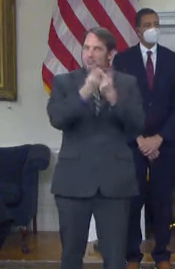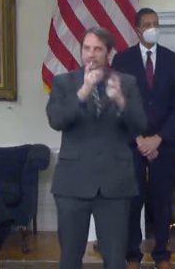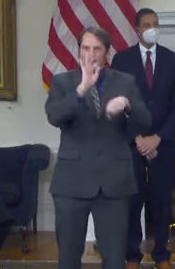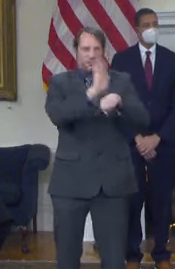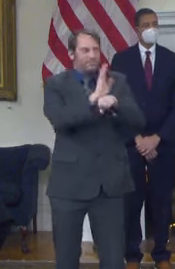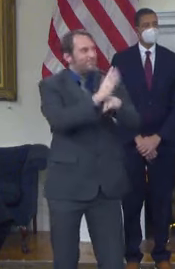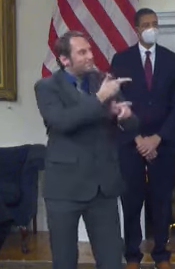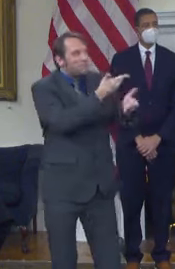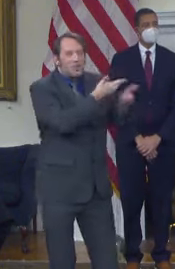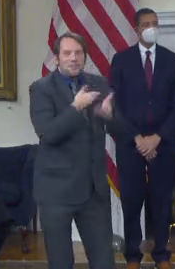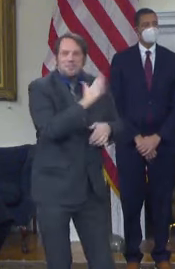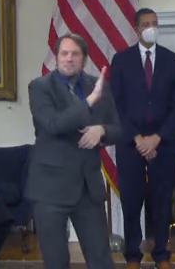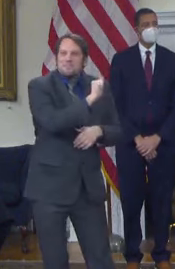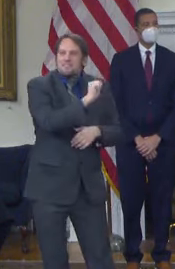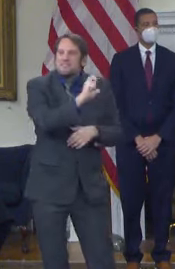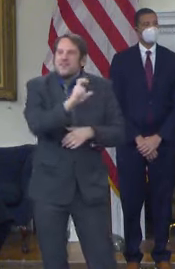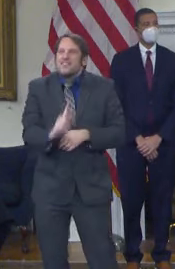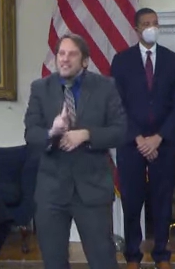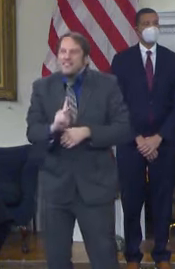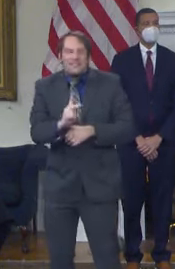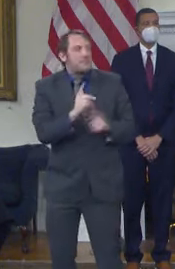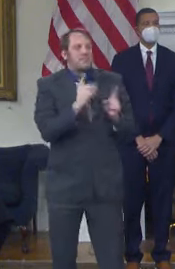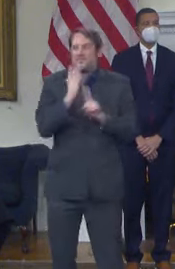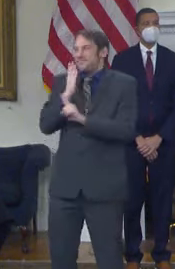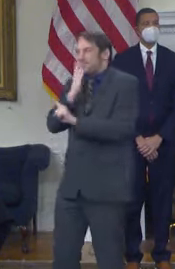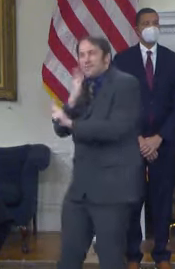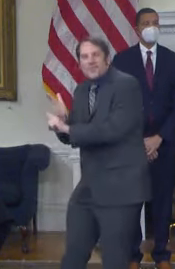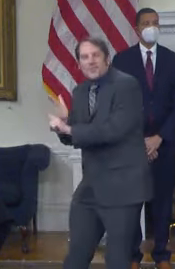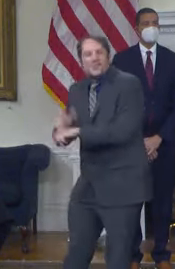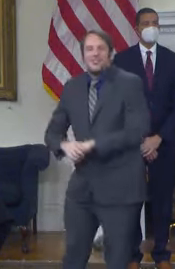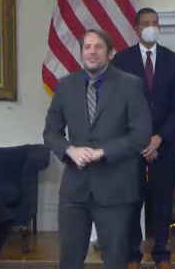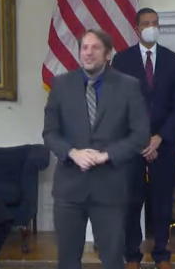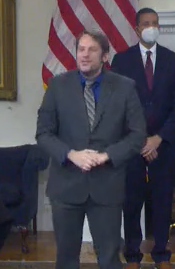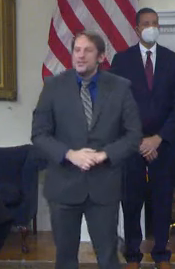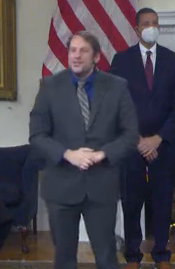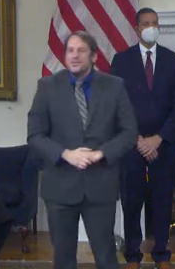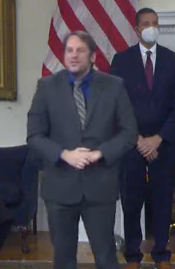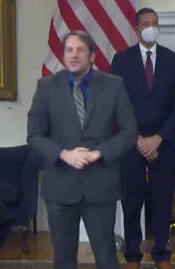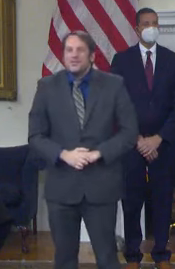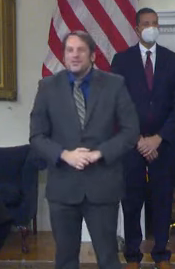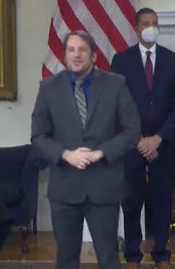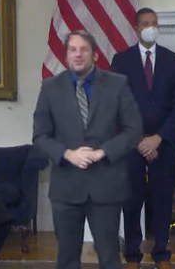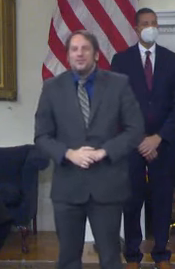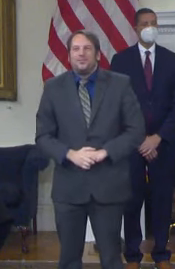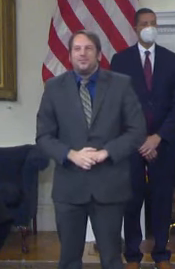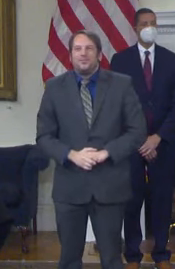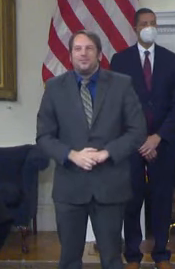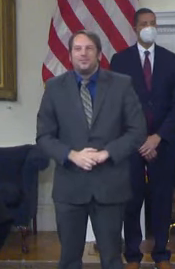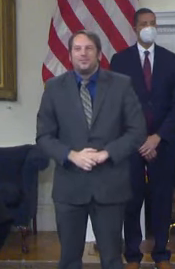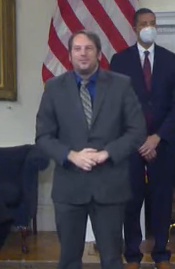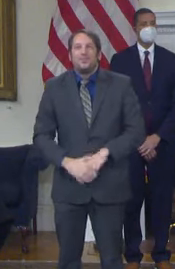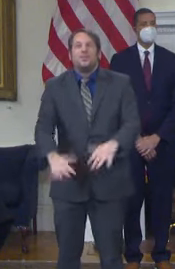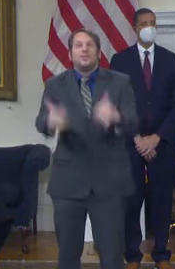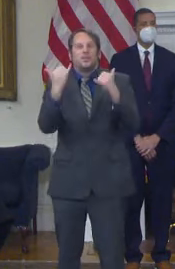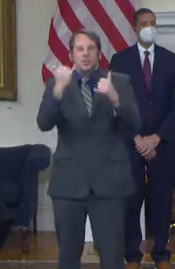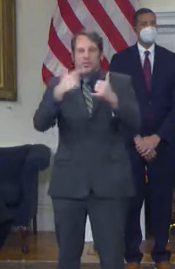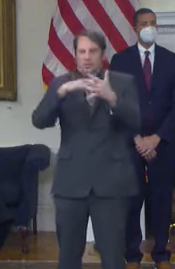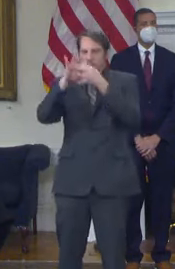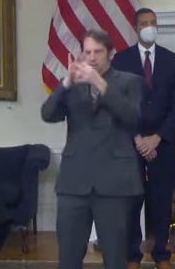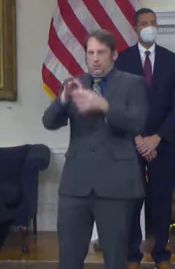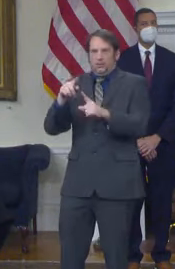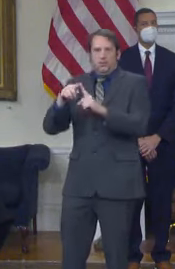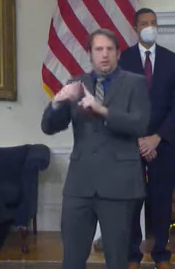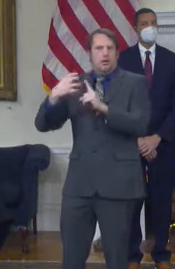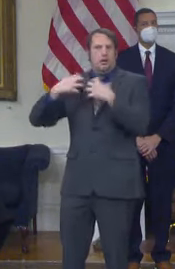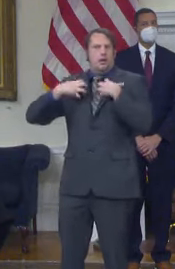Next to our health recovery from the worst global pandemic in more than a century, nothing is more